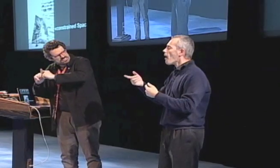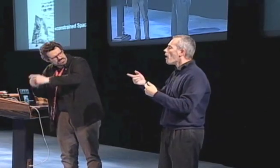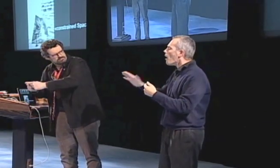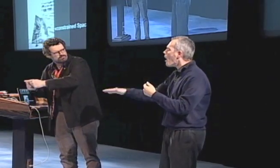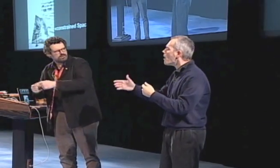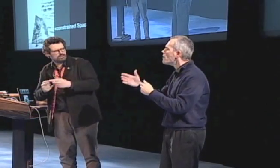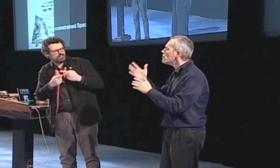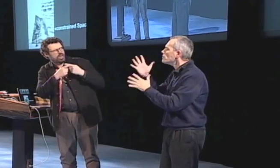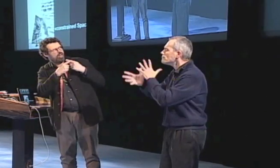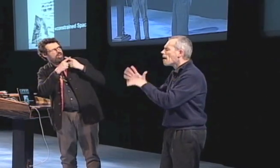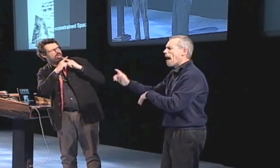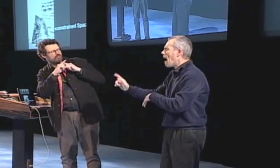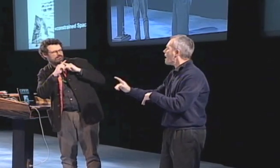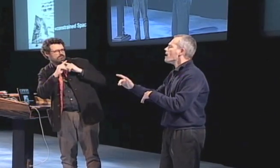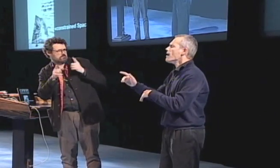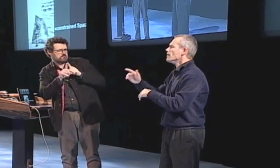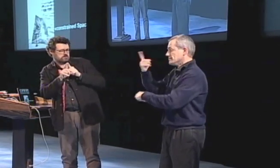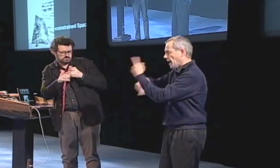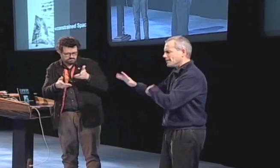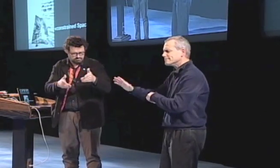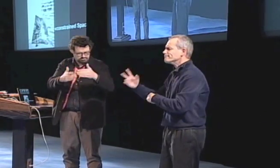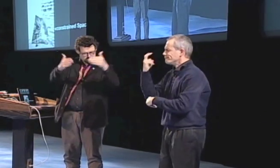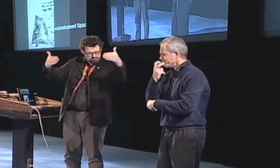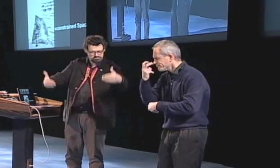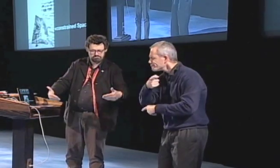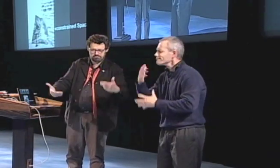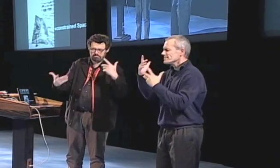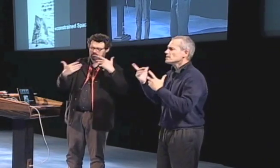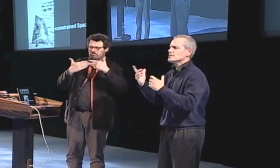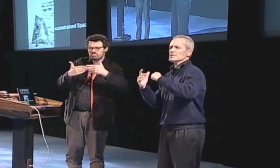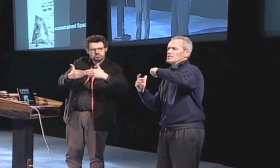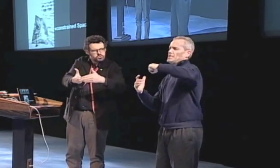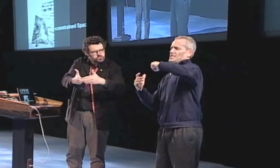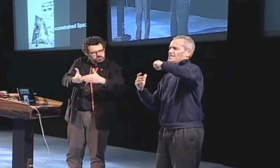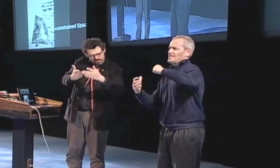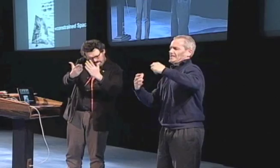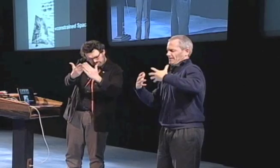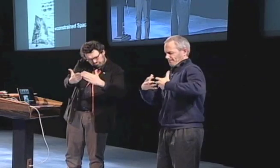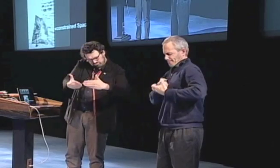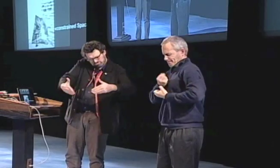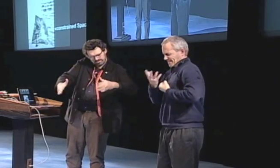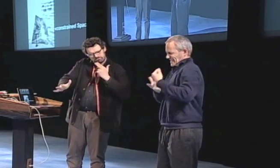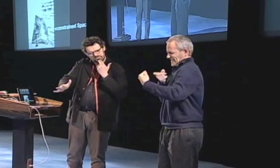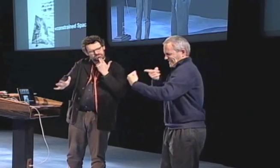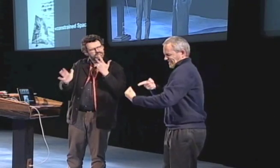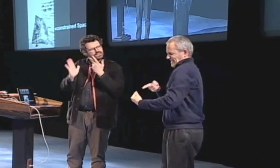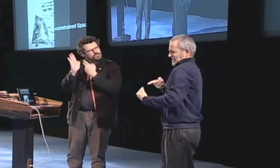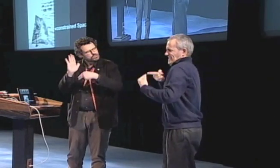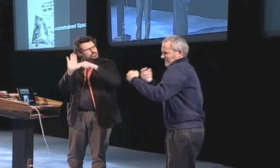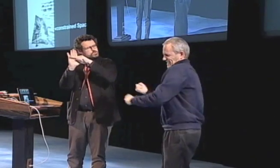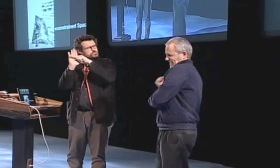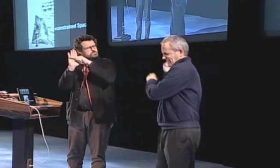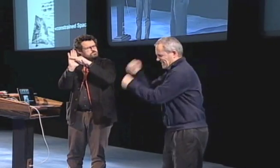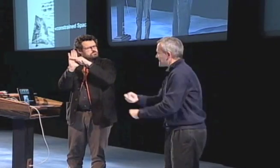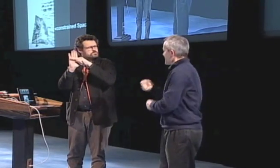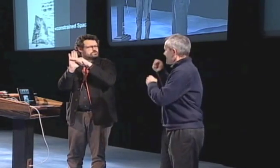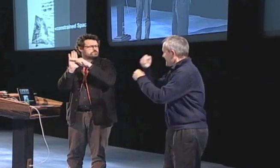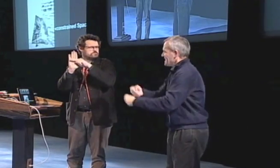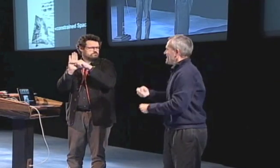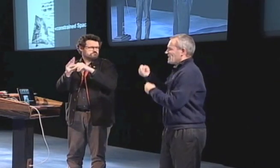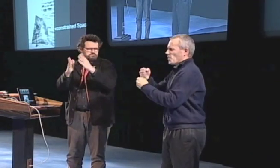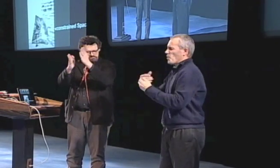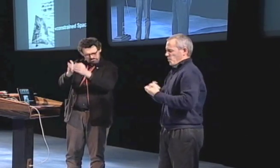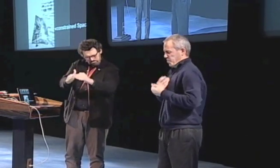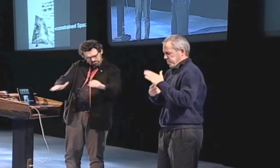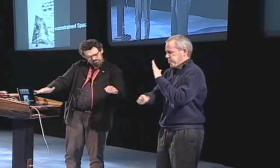different methods of trying to do this. I wanted it to look battered. I wanted it to look weathered. My struggle